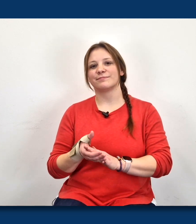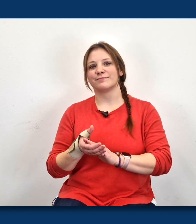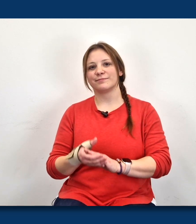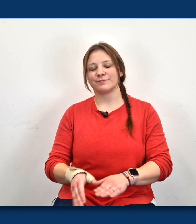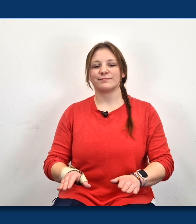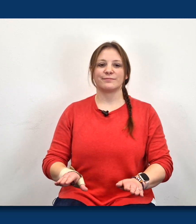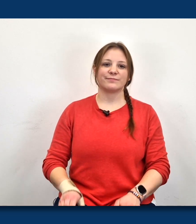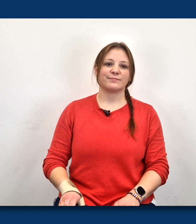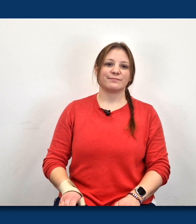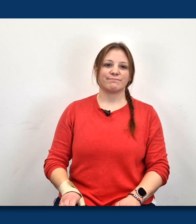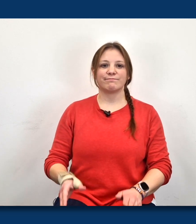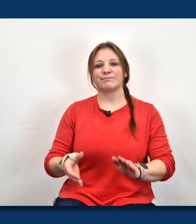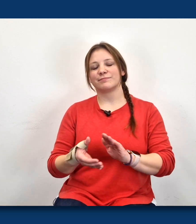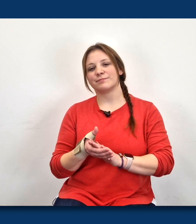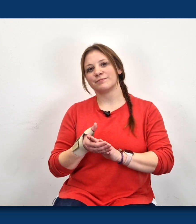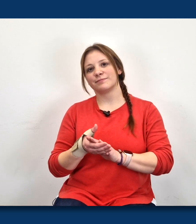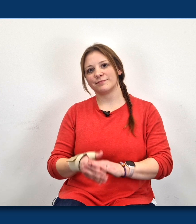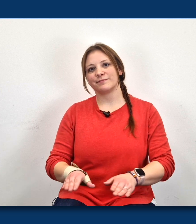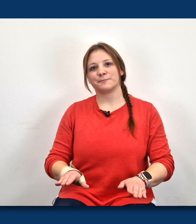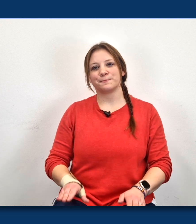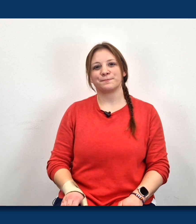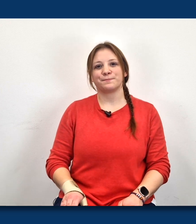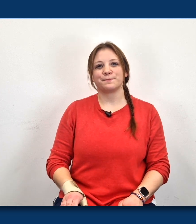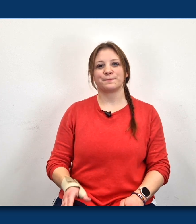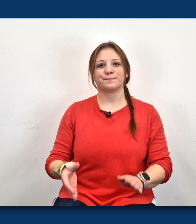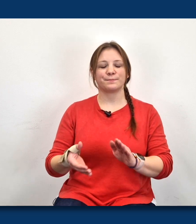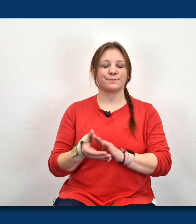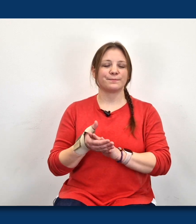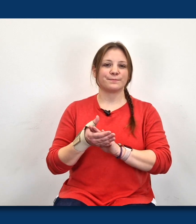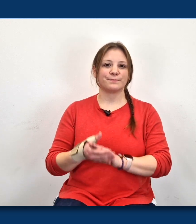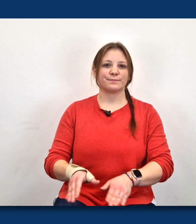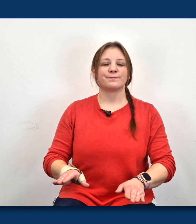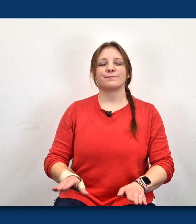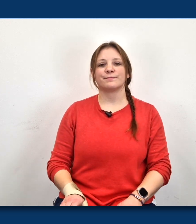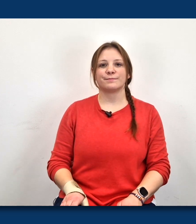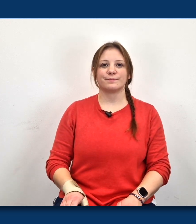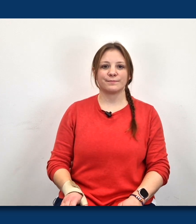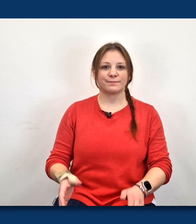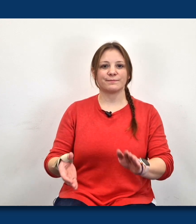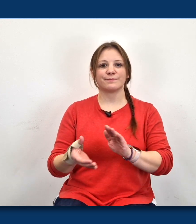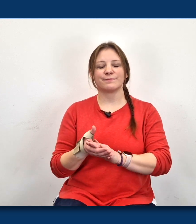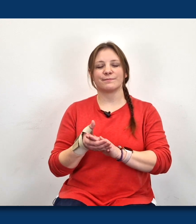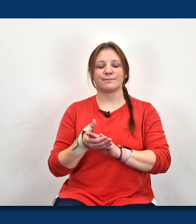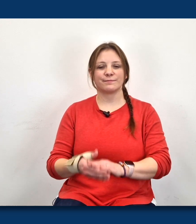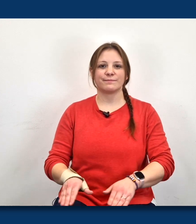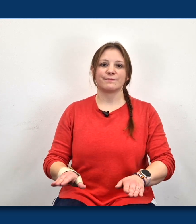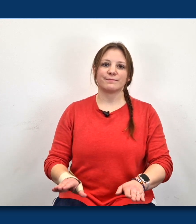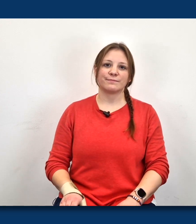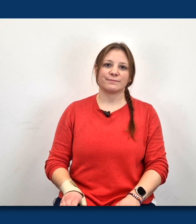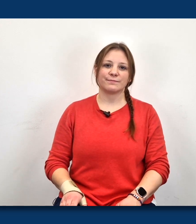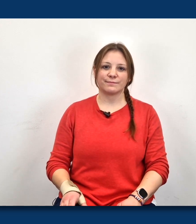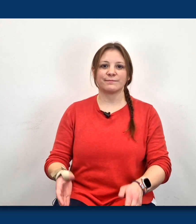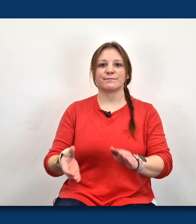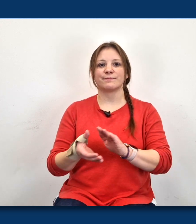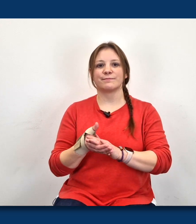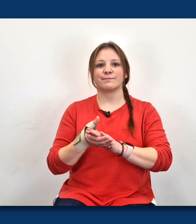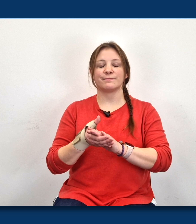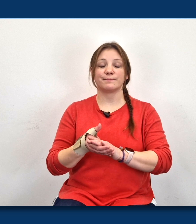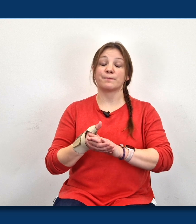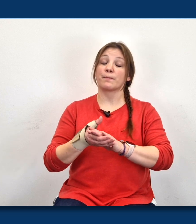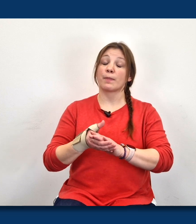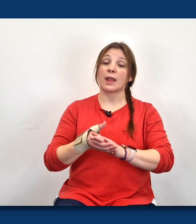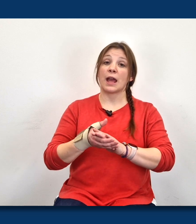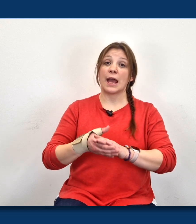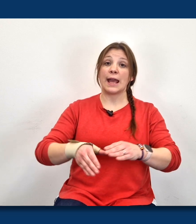The butterflies and bees and the flowers in the trees The foxes and the fleas and the spiders on the